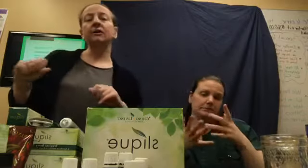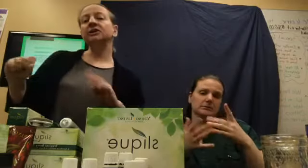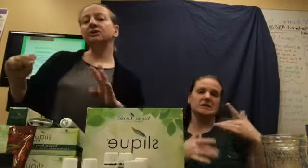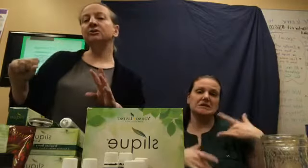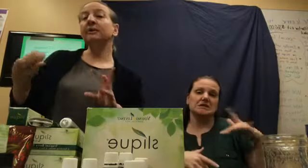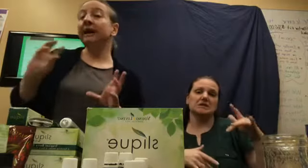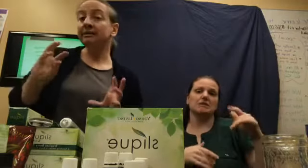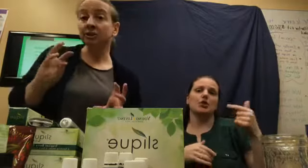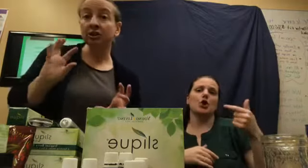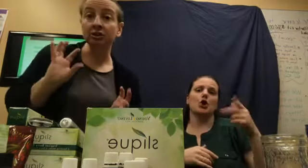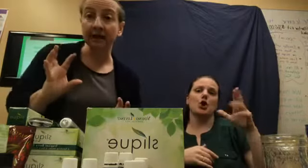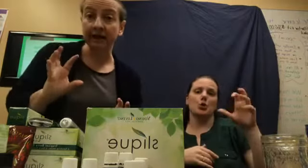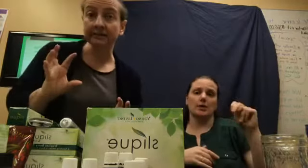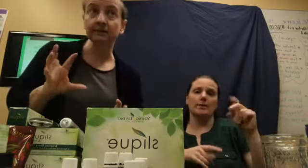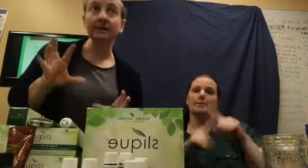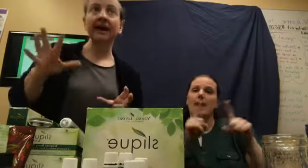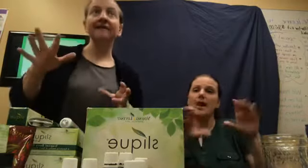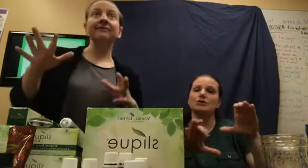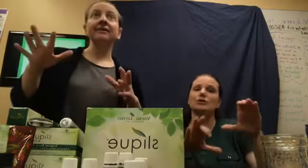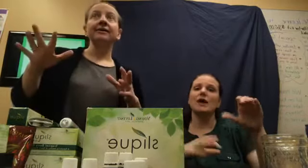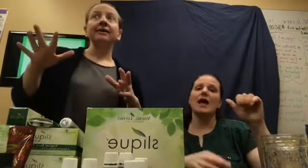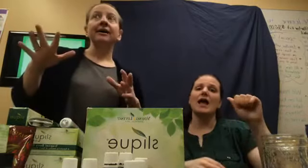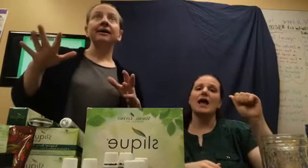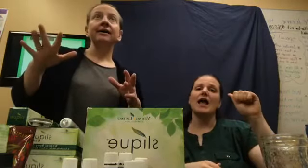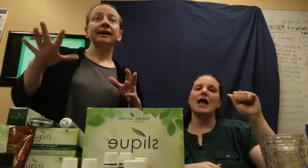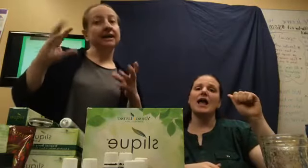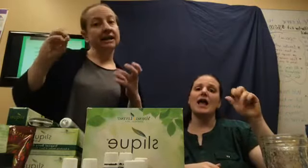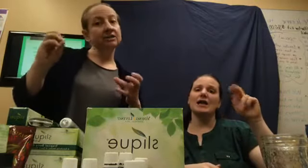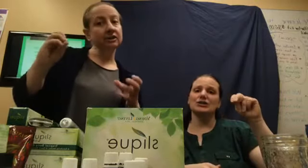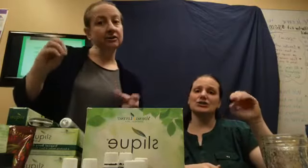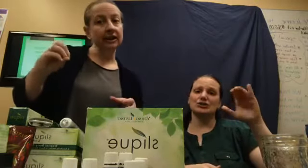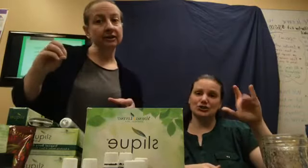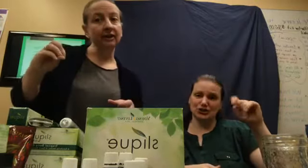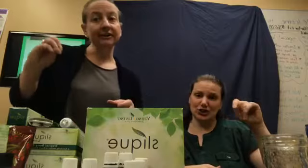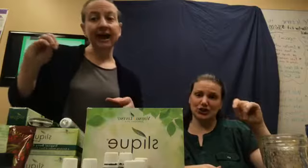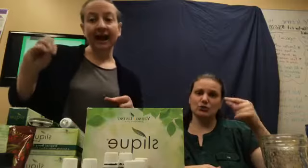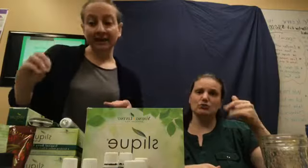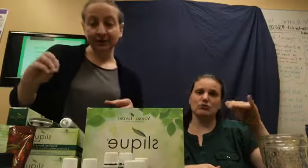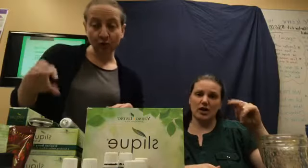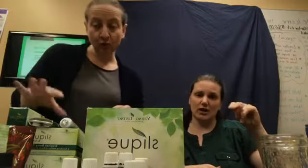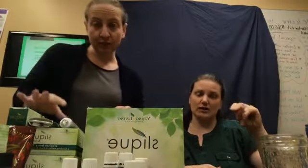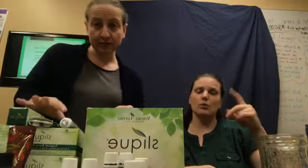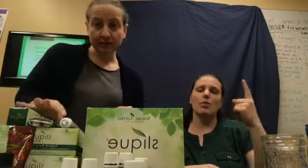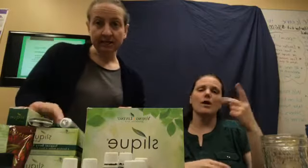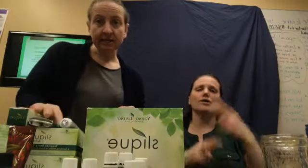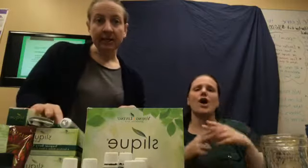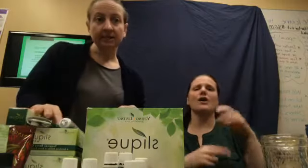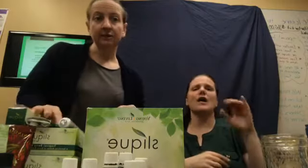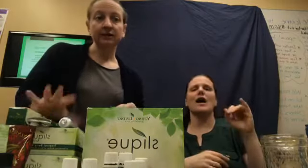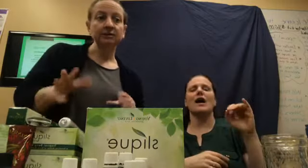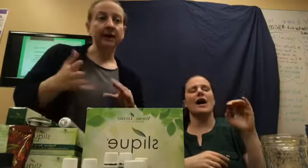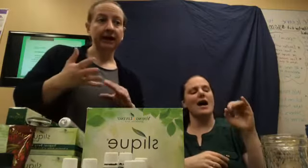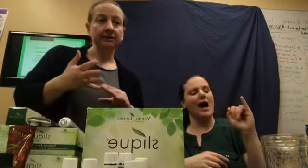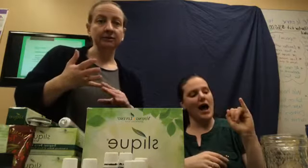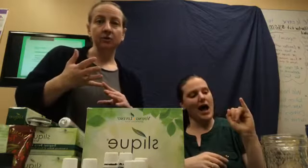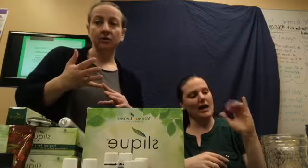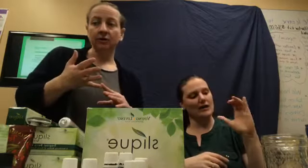I do do ancient grains. We have an ancient grain called einkorn. So, I do einkorn